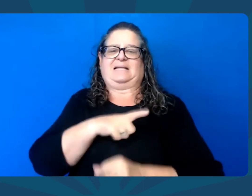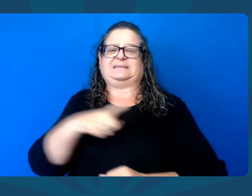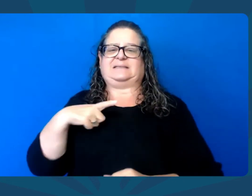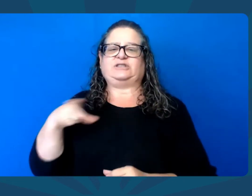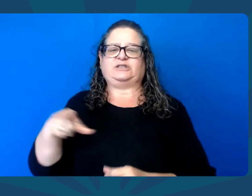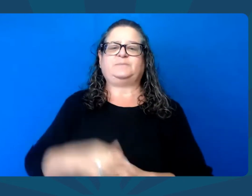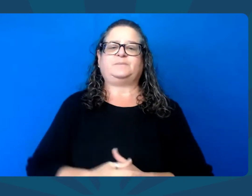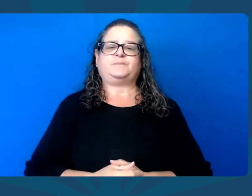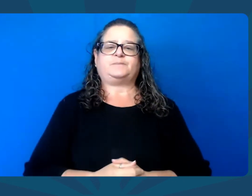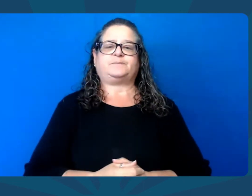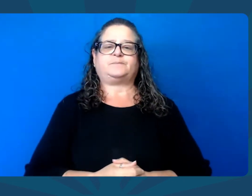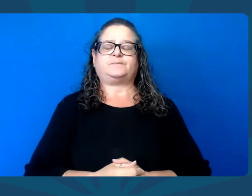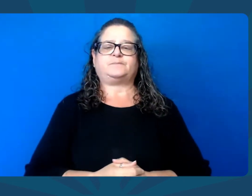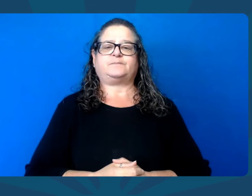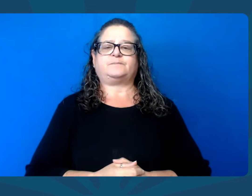passed by the legislature.